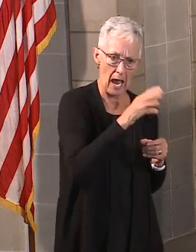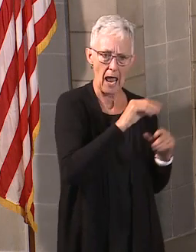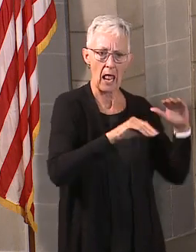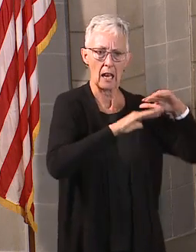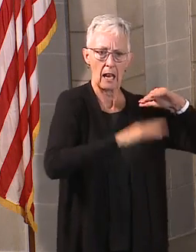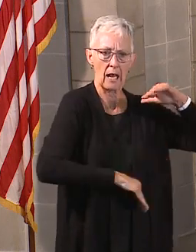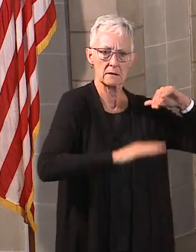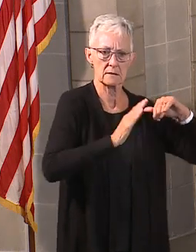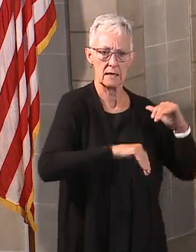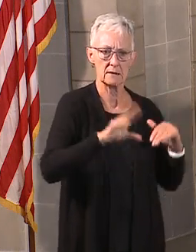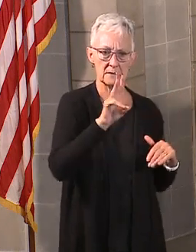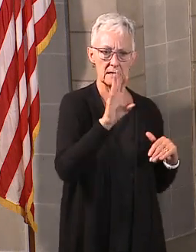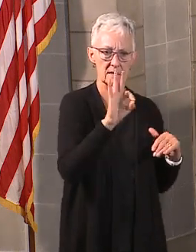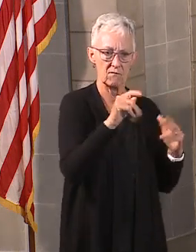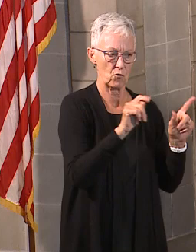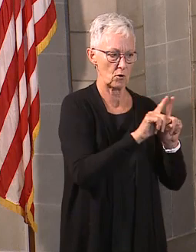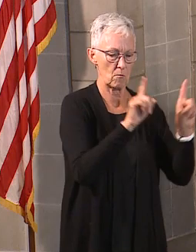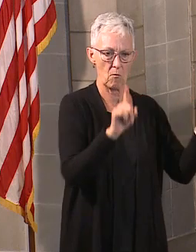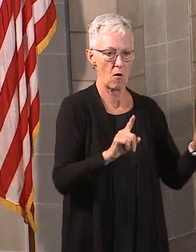going to mandate it.